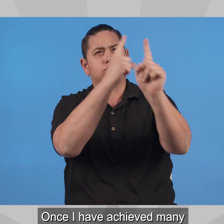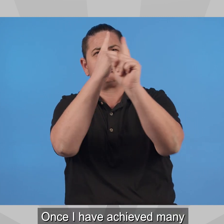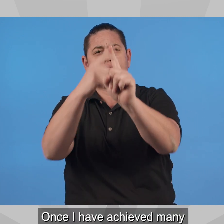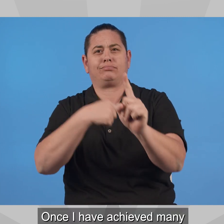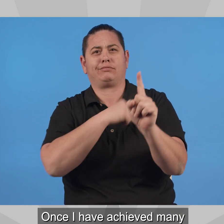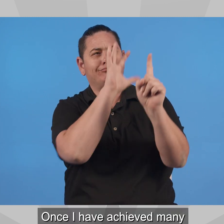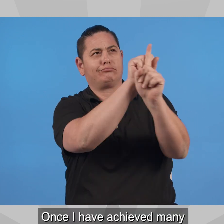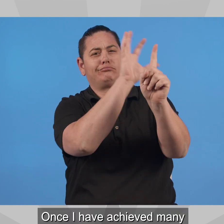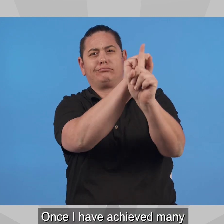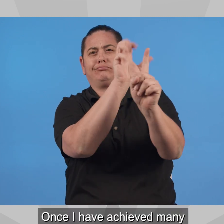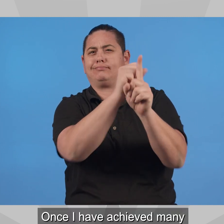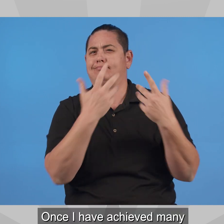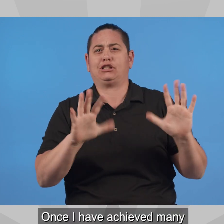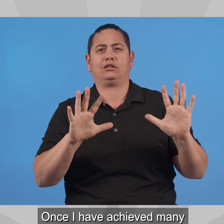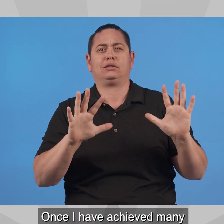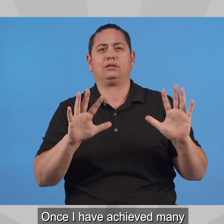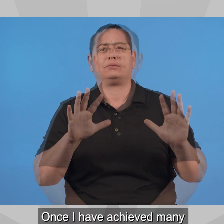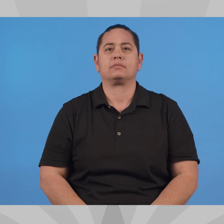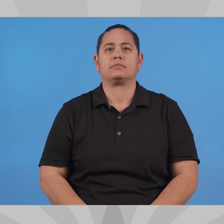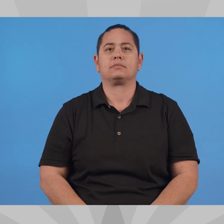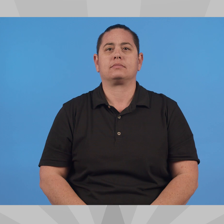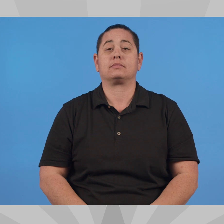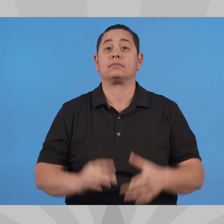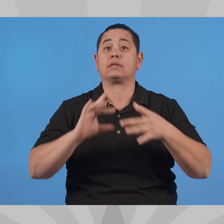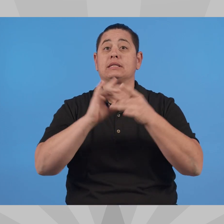Once I have achieved many of my life's pursuits.